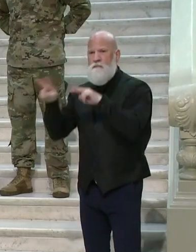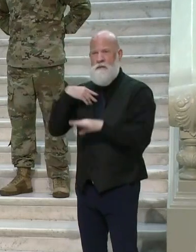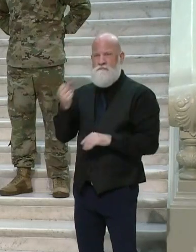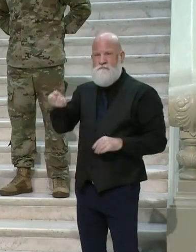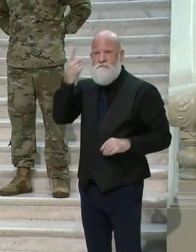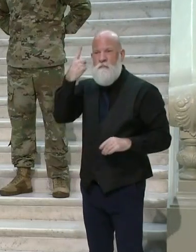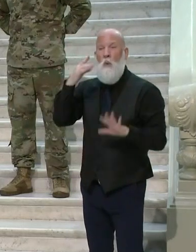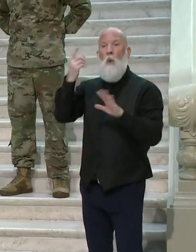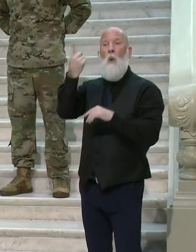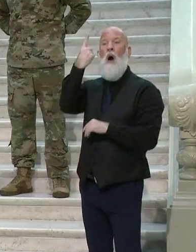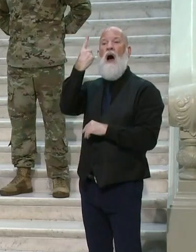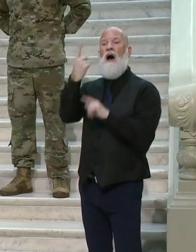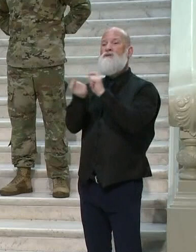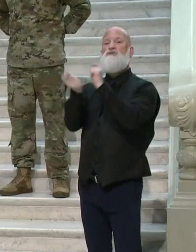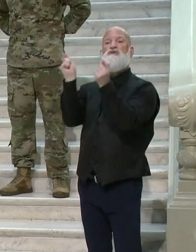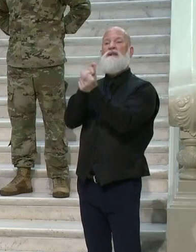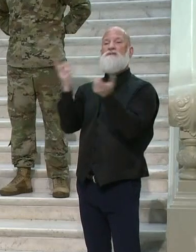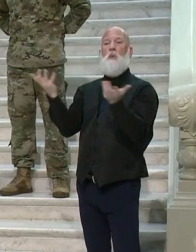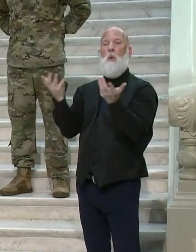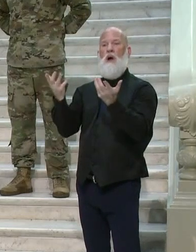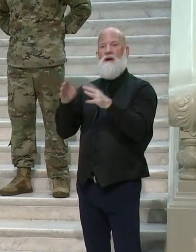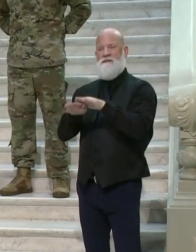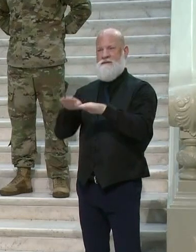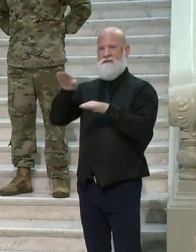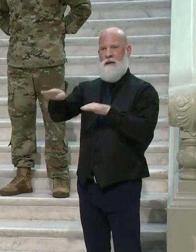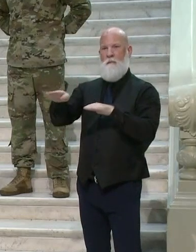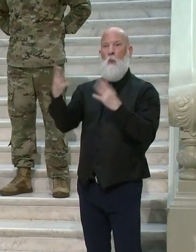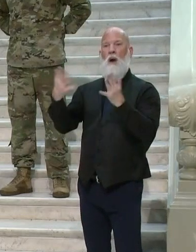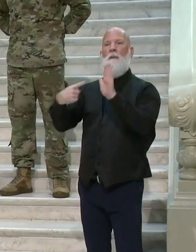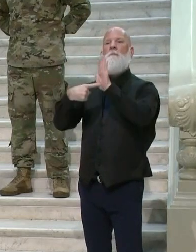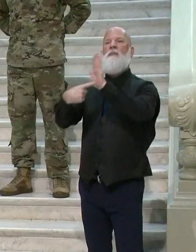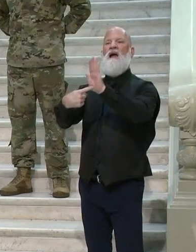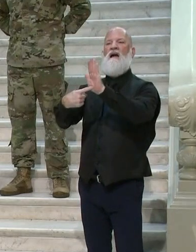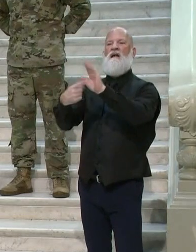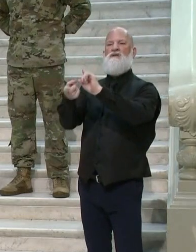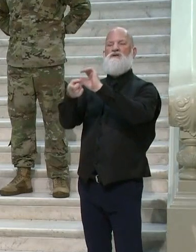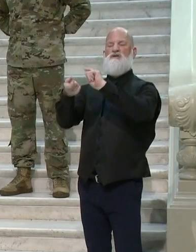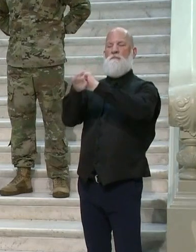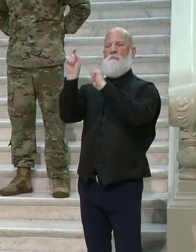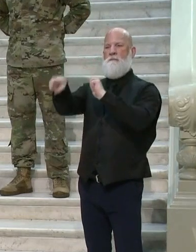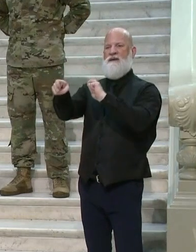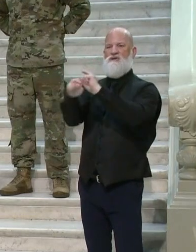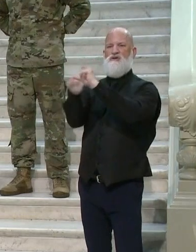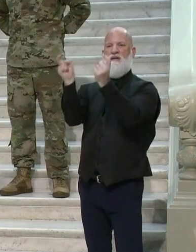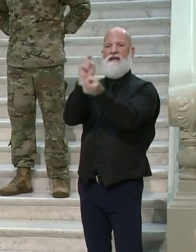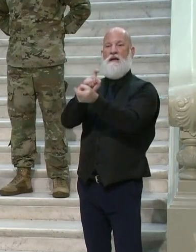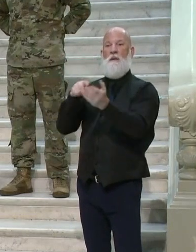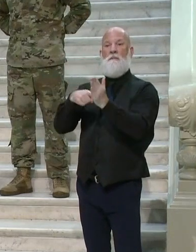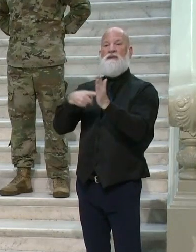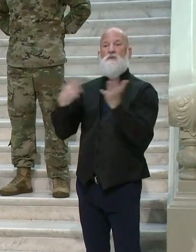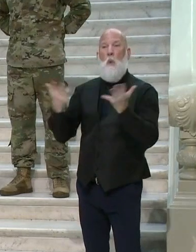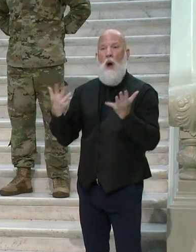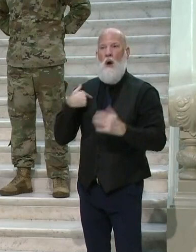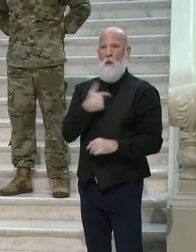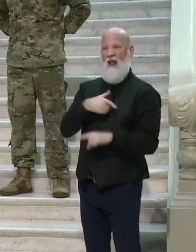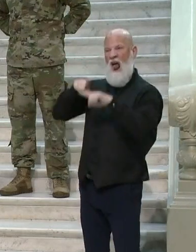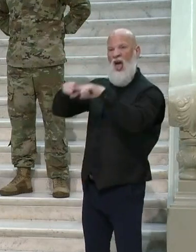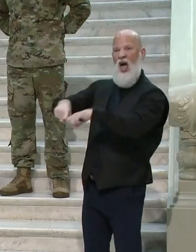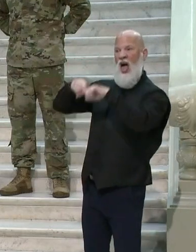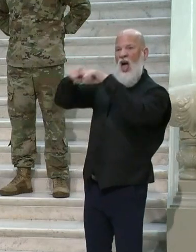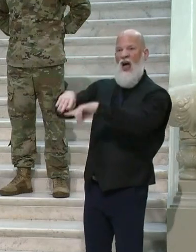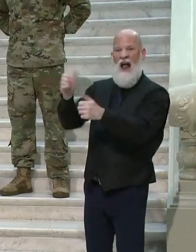punished for taking a step depending on what model you're looking at. So, we're not just relying on one model. We're relying